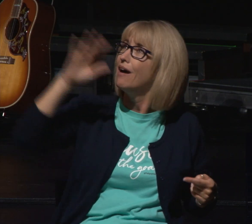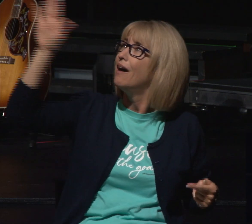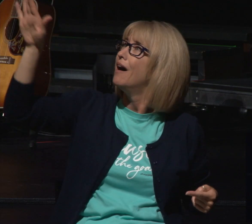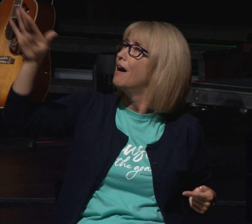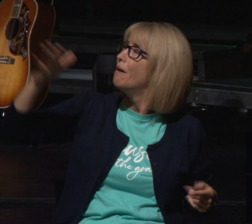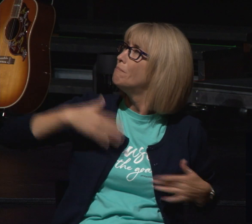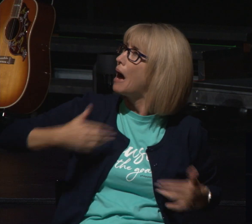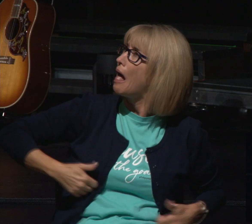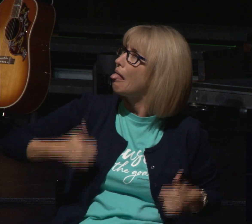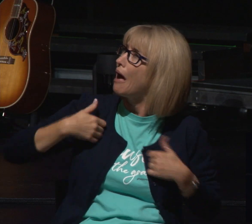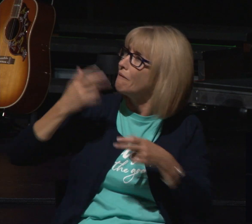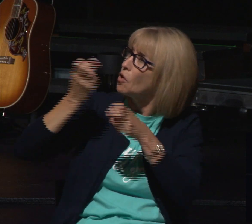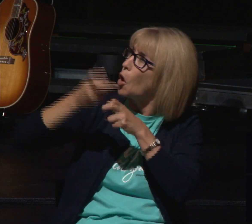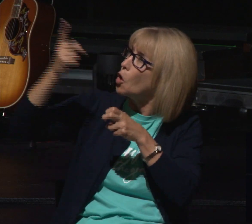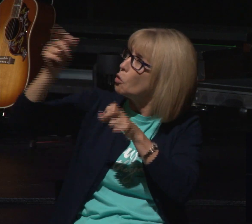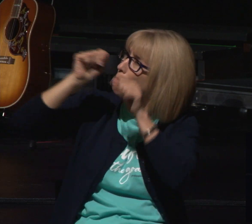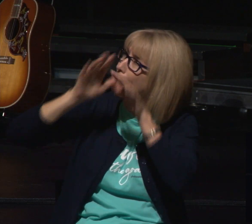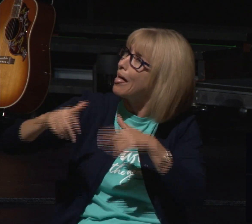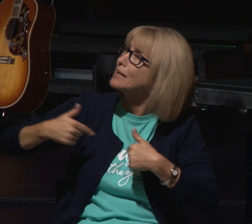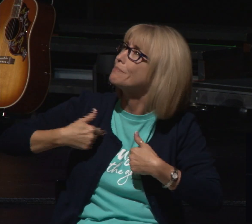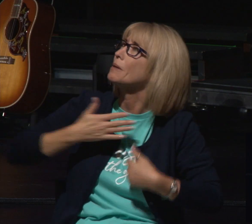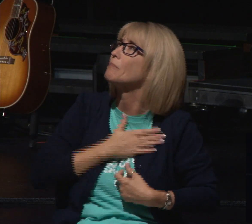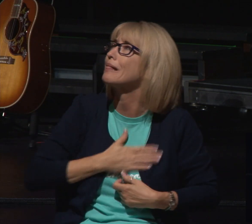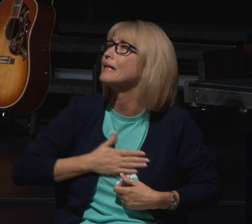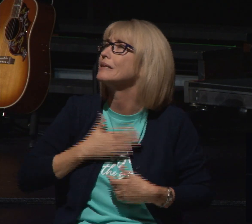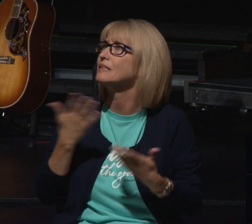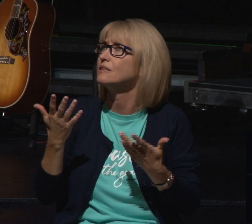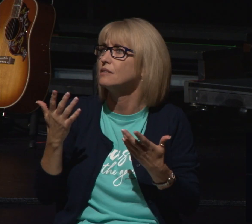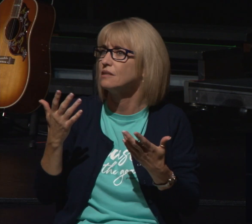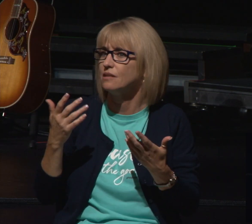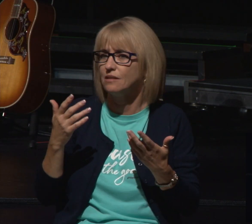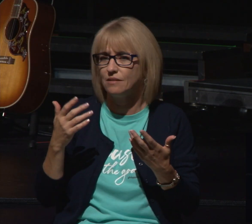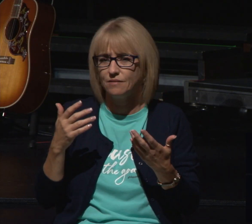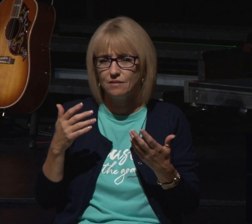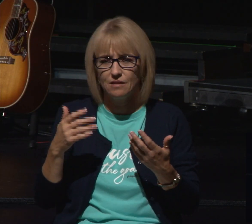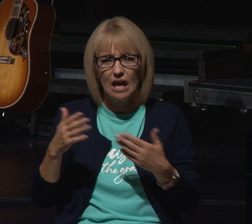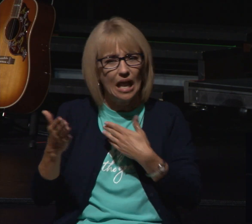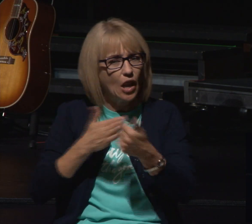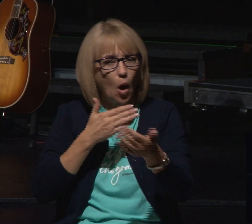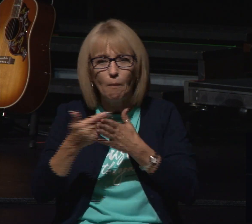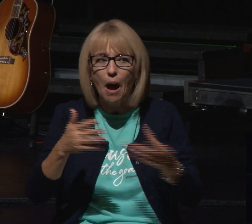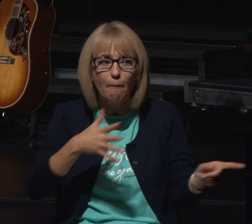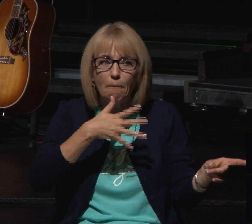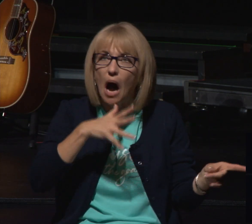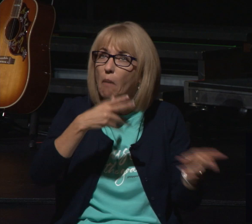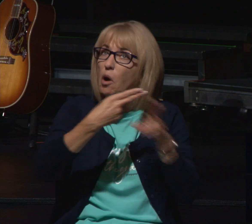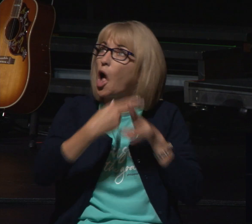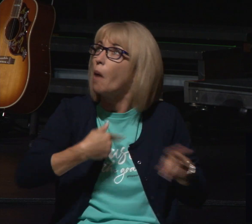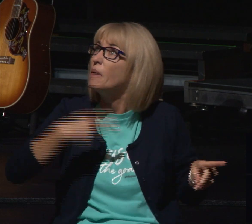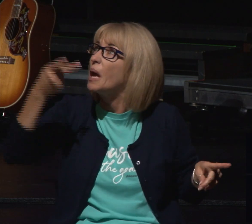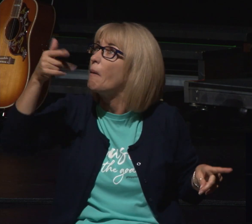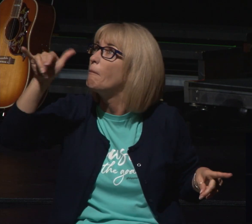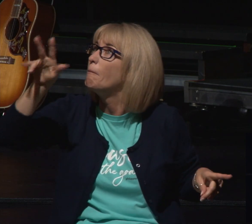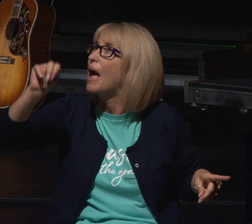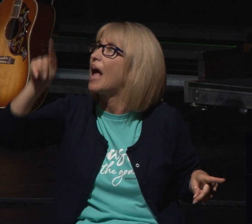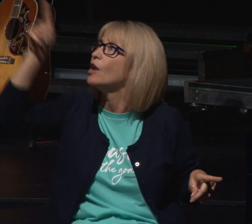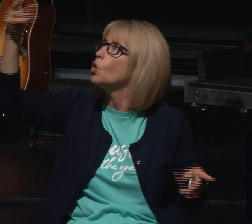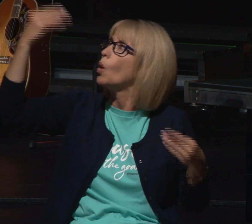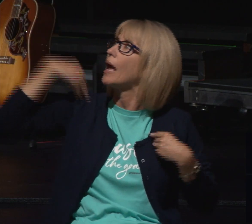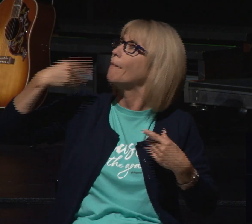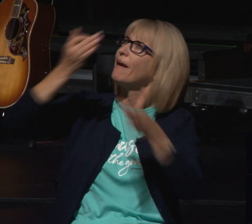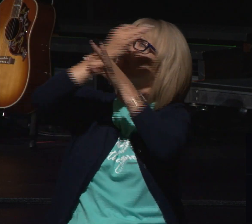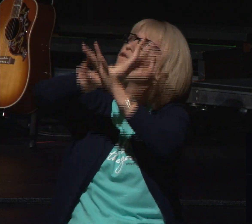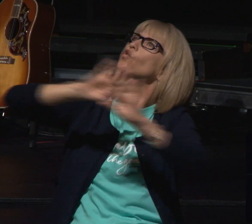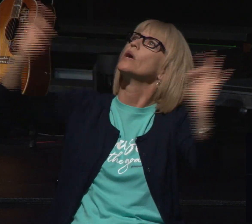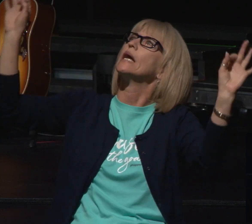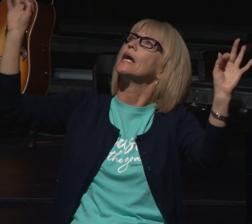and would you bless me and when my mom and every people said you're just a pain would you free me from pain